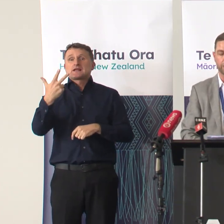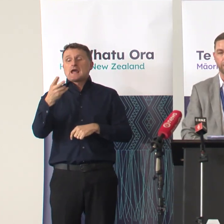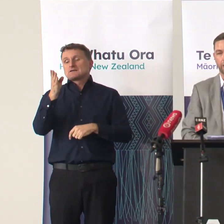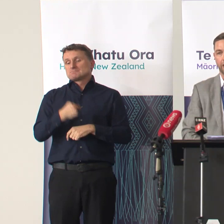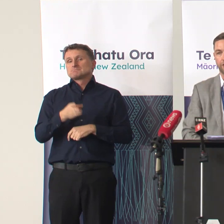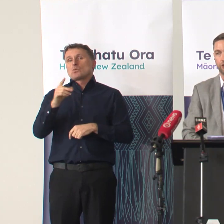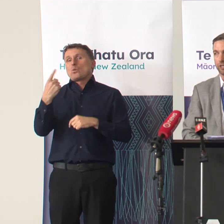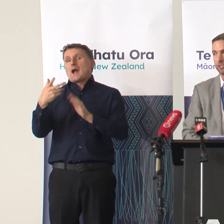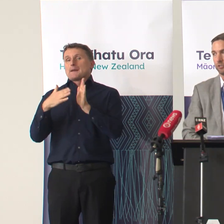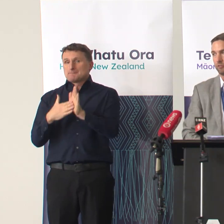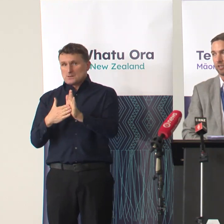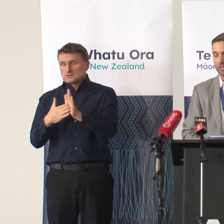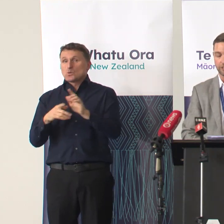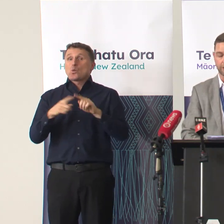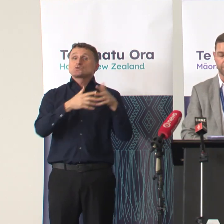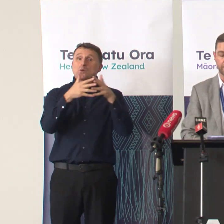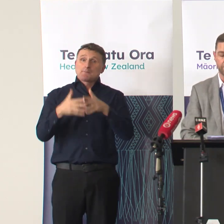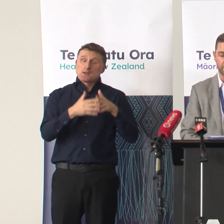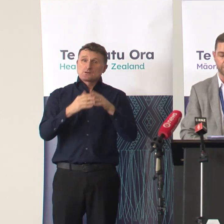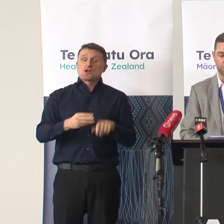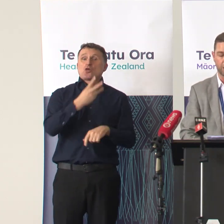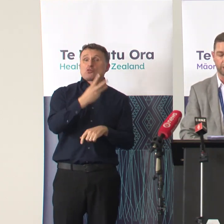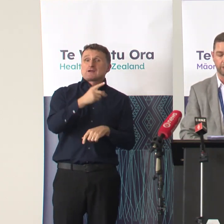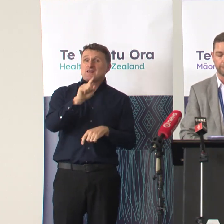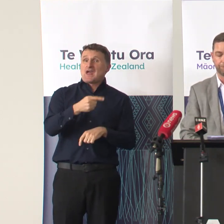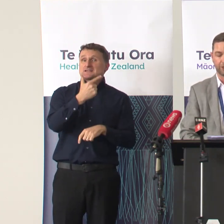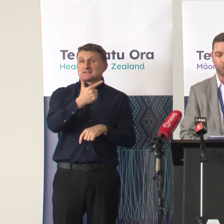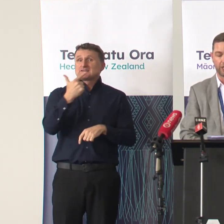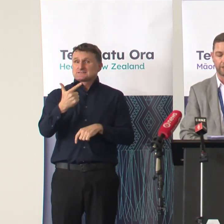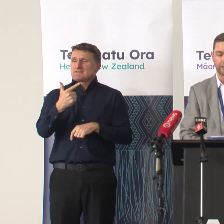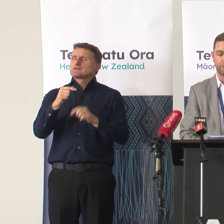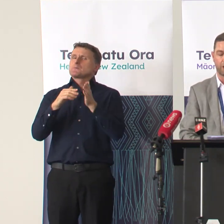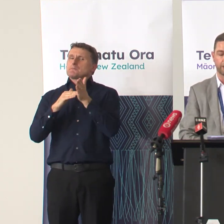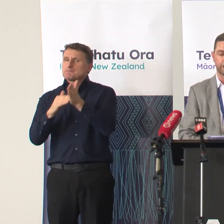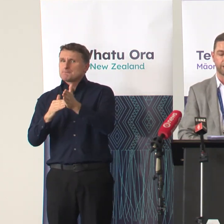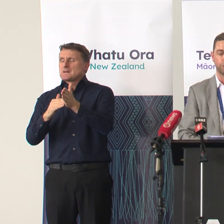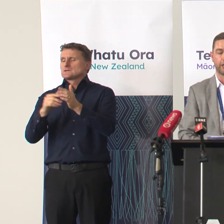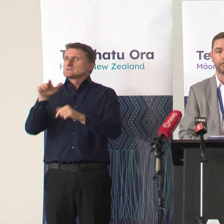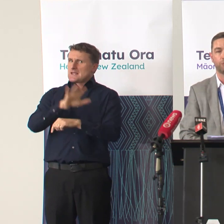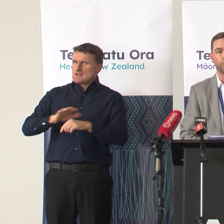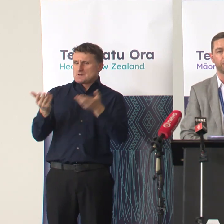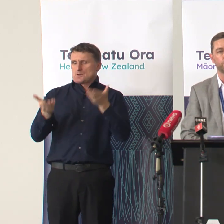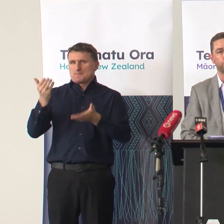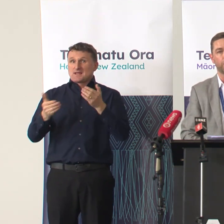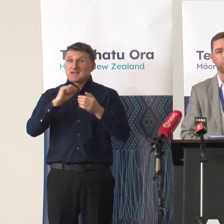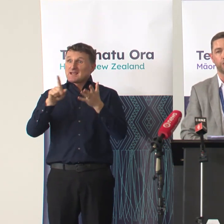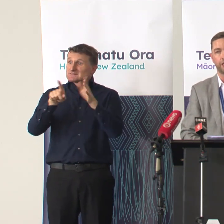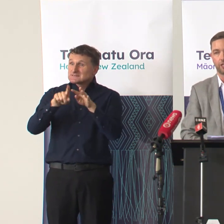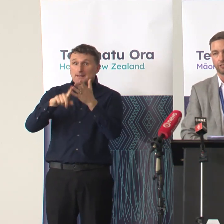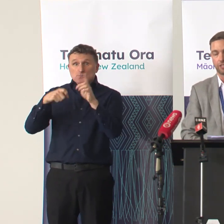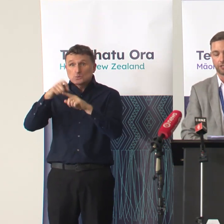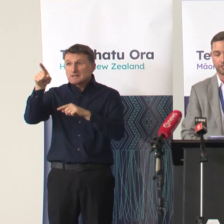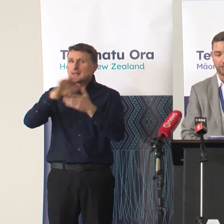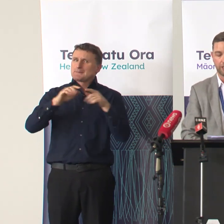population and in the US 3077 deaths per million. If we had the same rate as the UK we would be reporting over